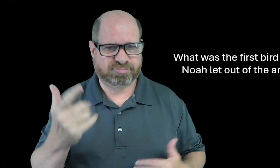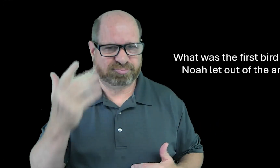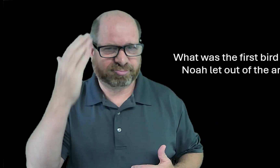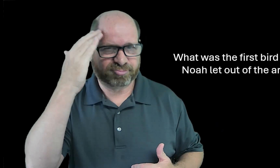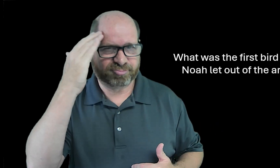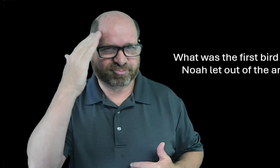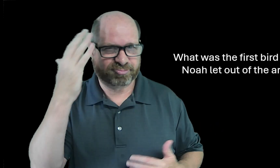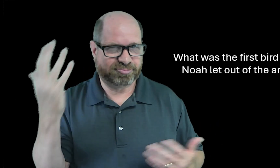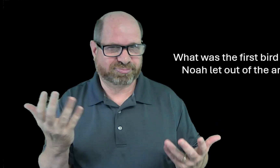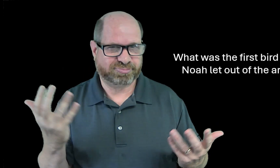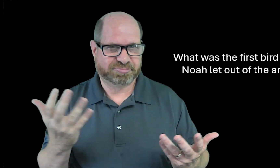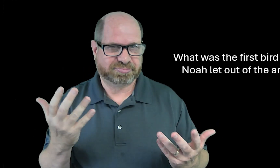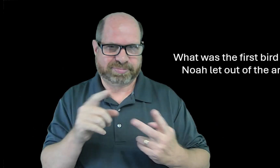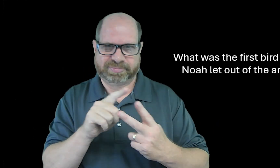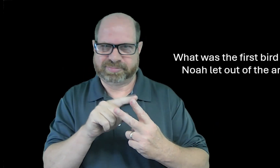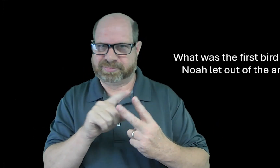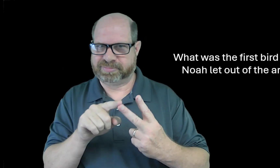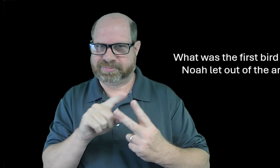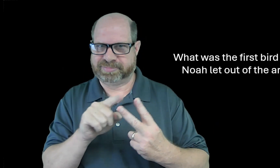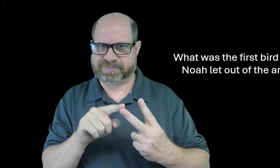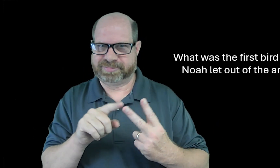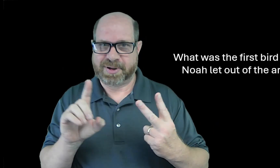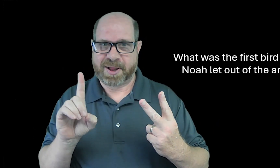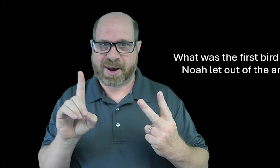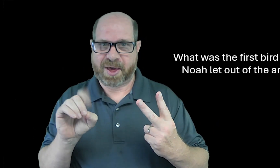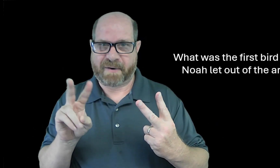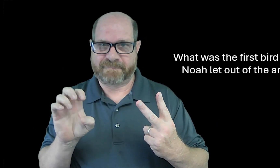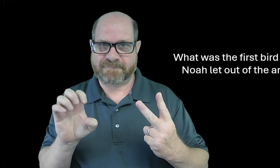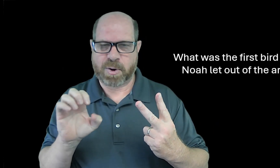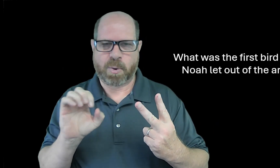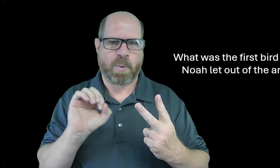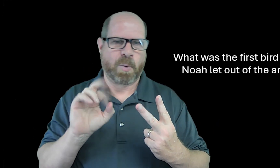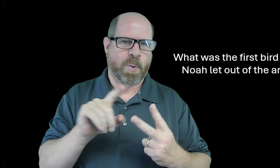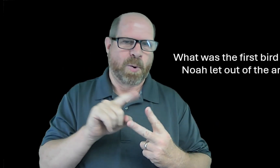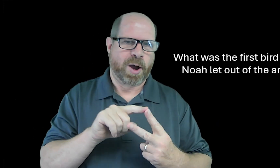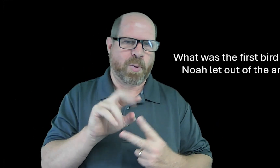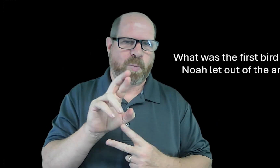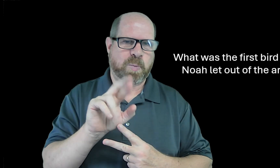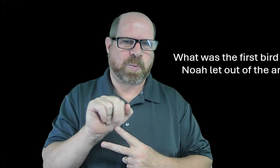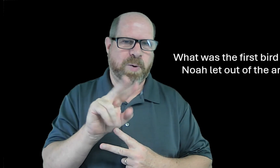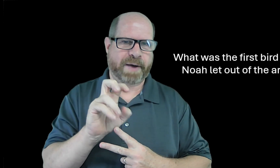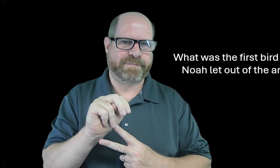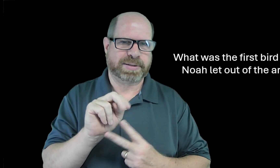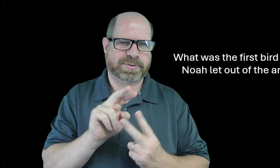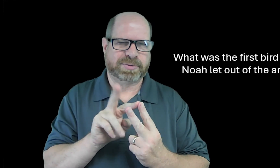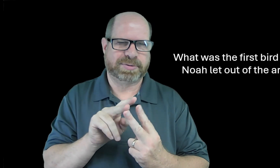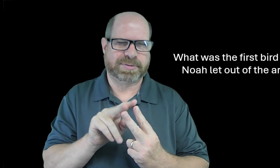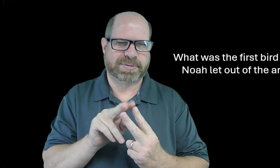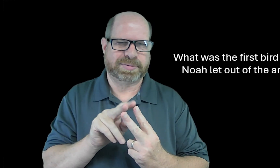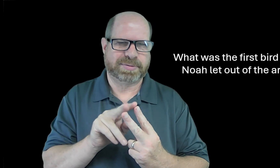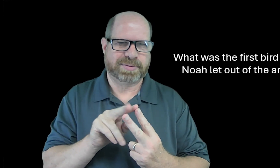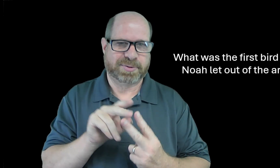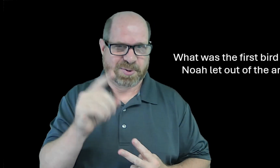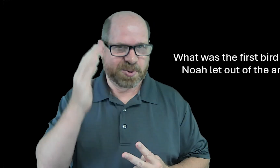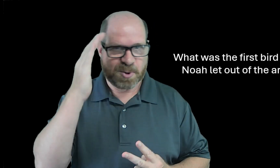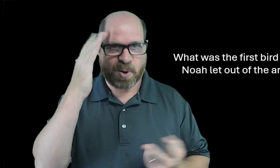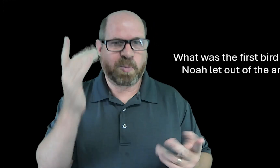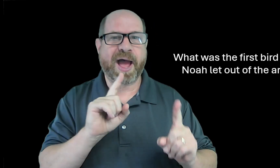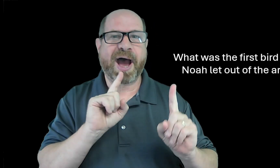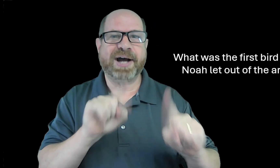Do you know it could be one of two things, a dove or a raven? Do you know which